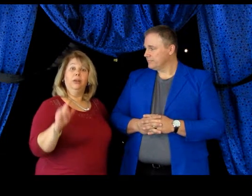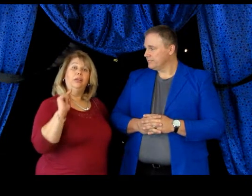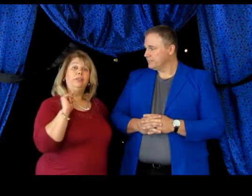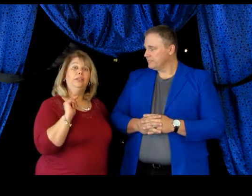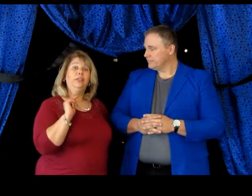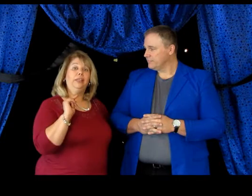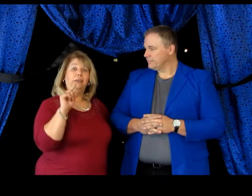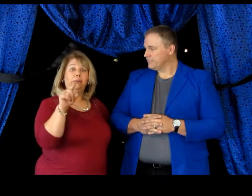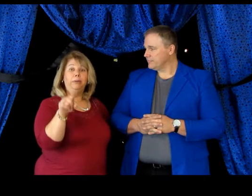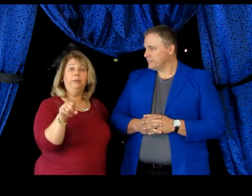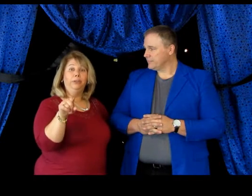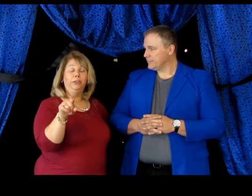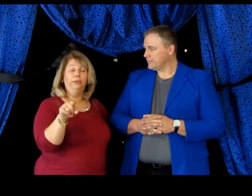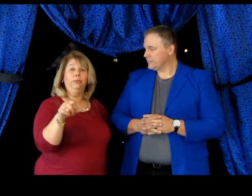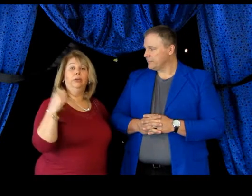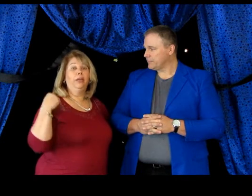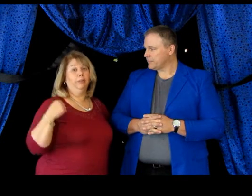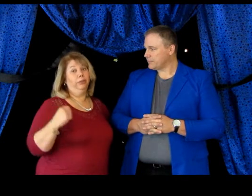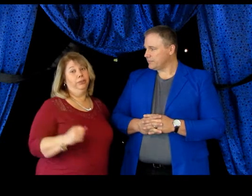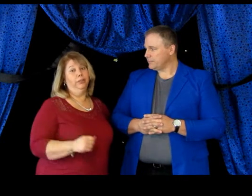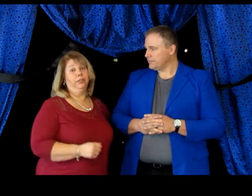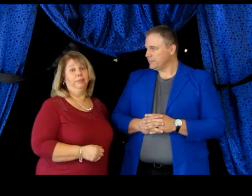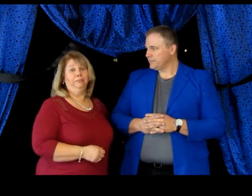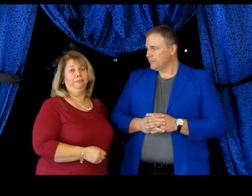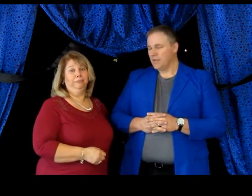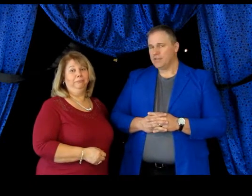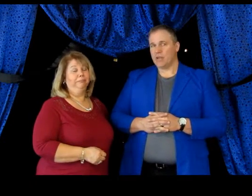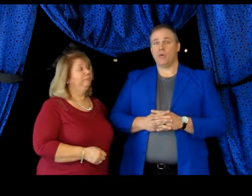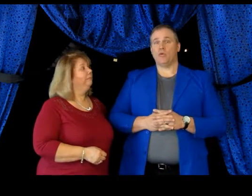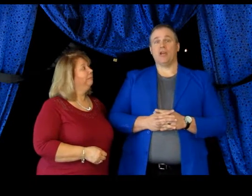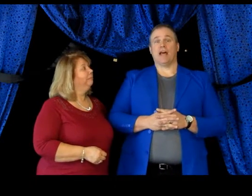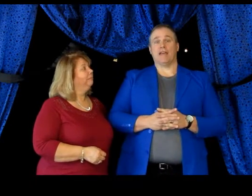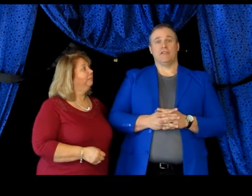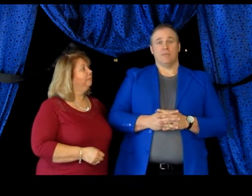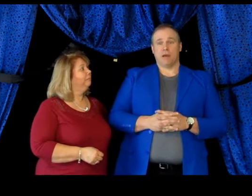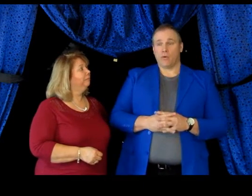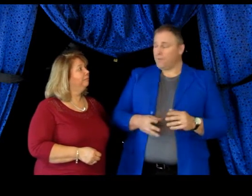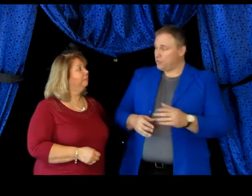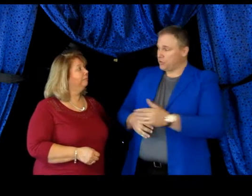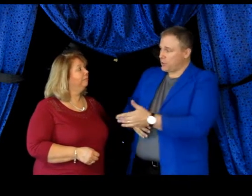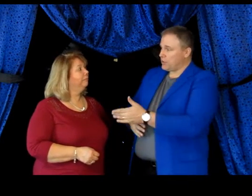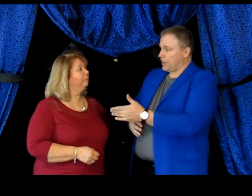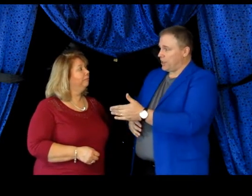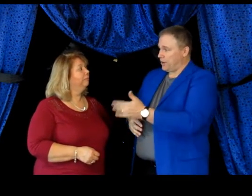so that they remember you, not where you took them. We realize my wife used to run a daycare.